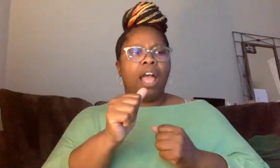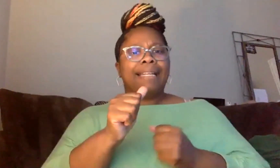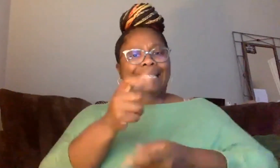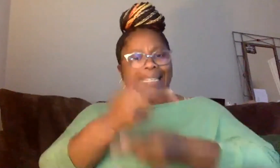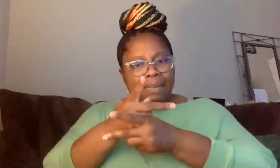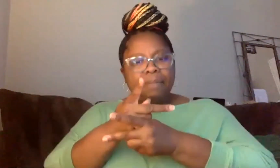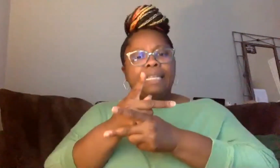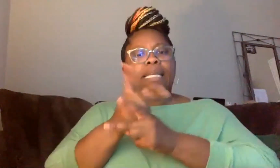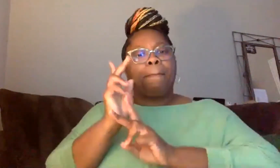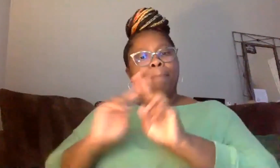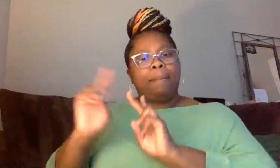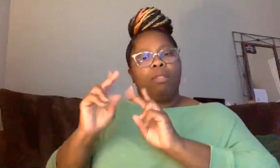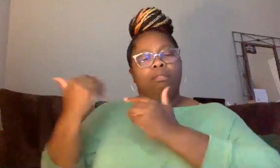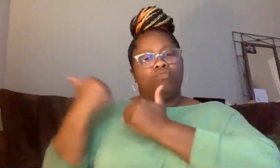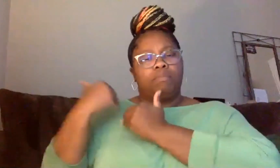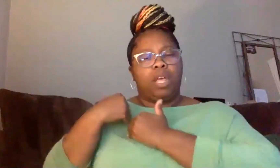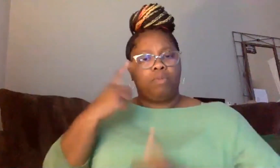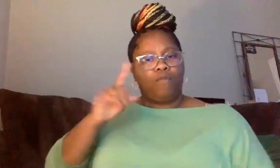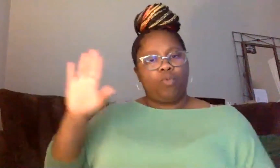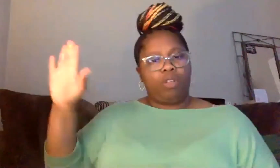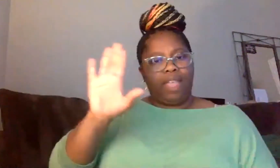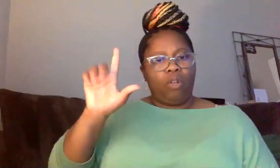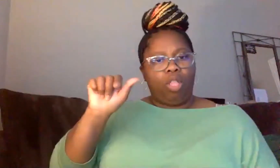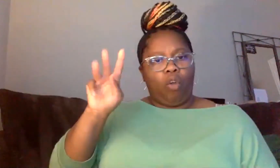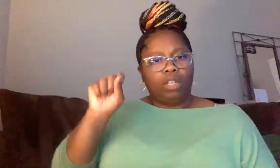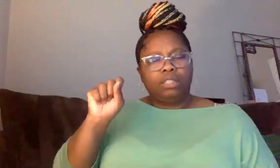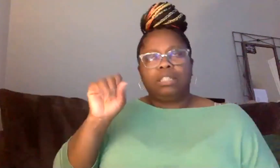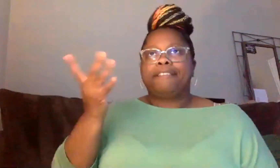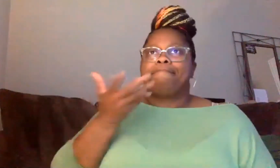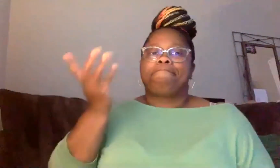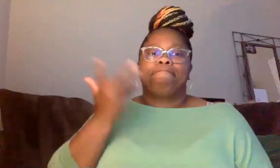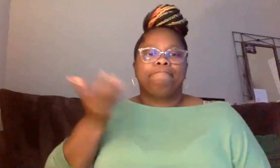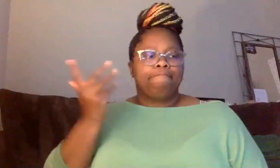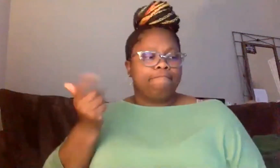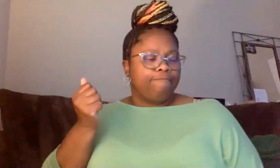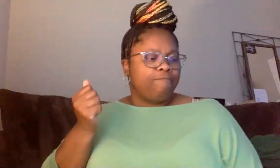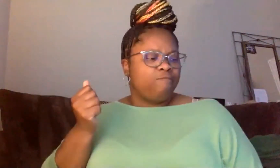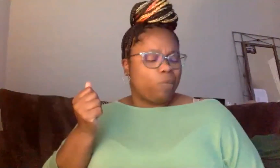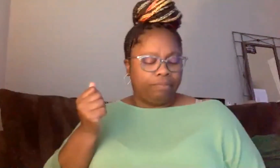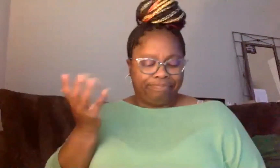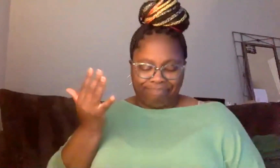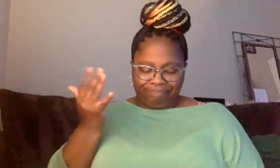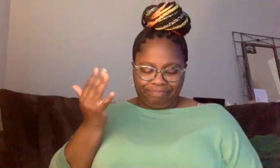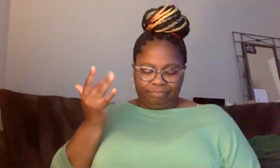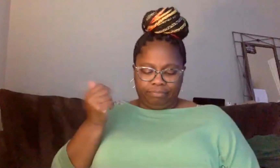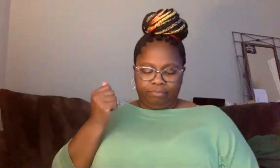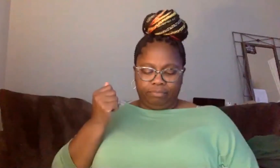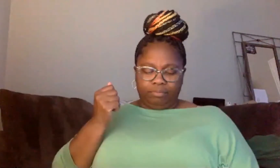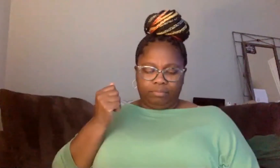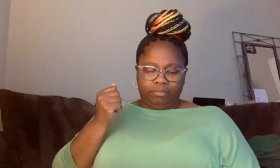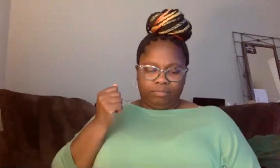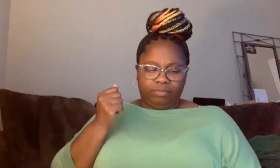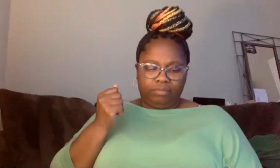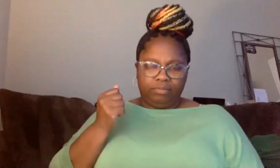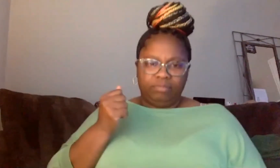for the laws that they aren't, that they're acting